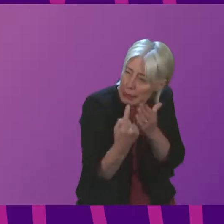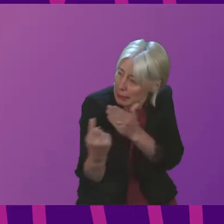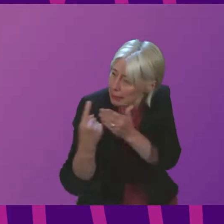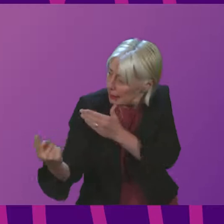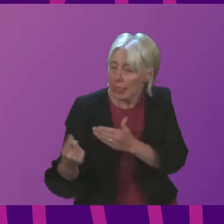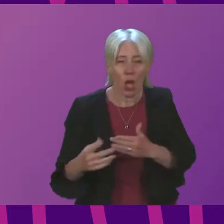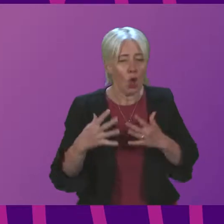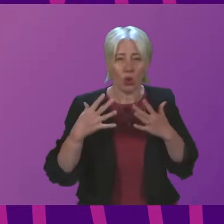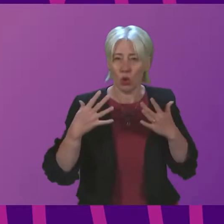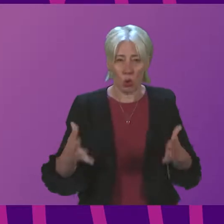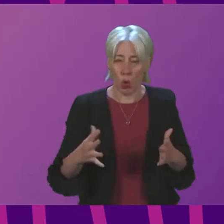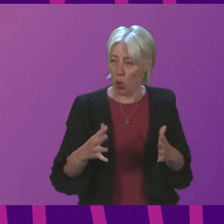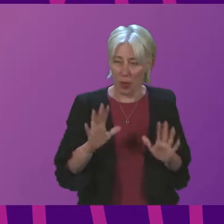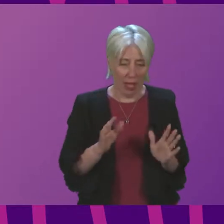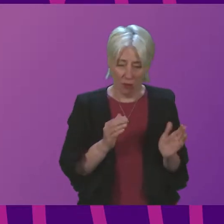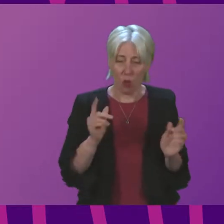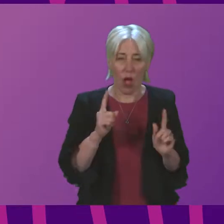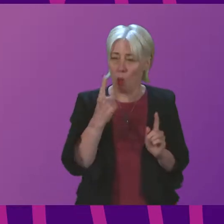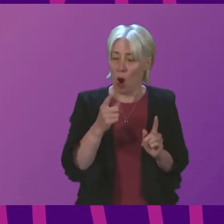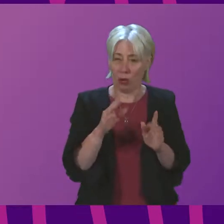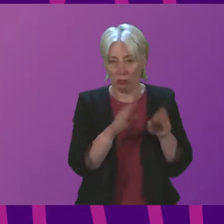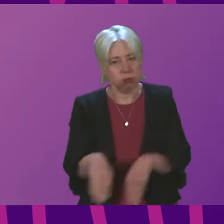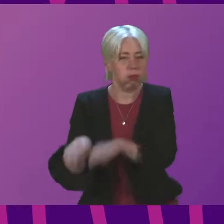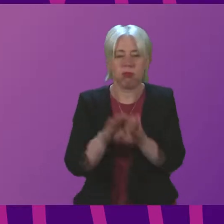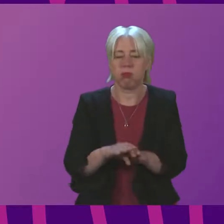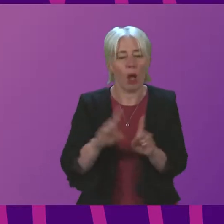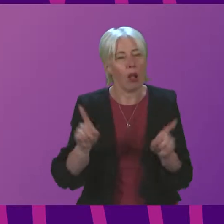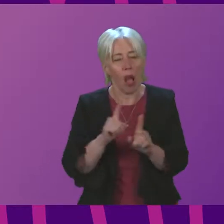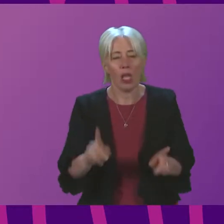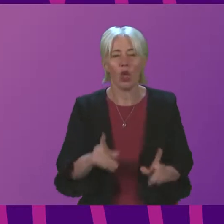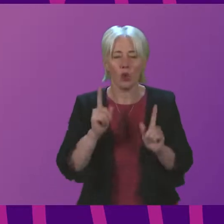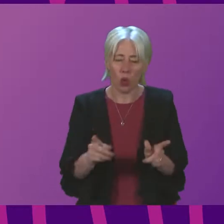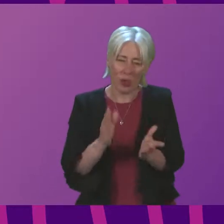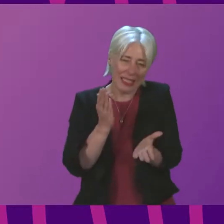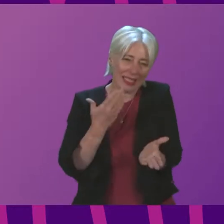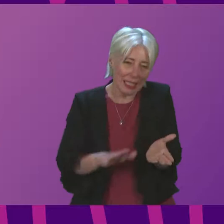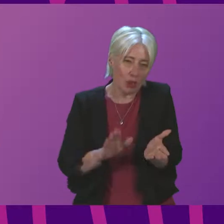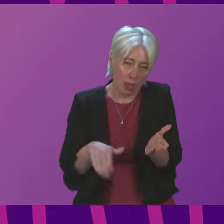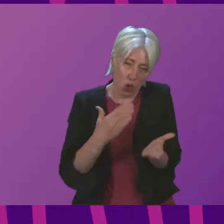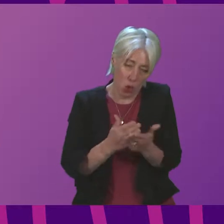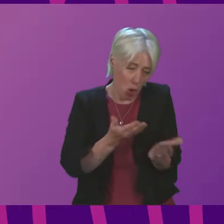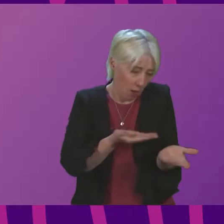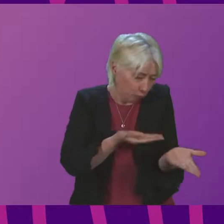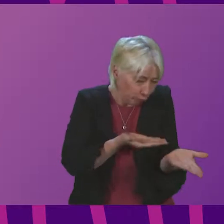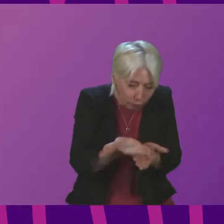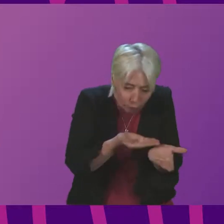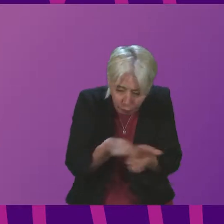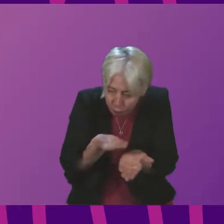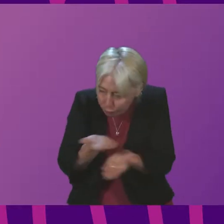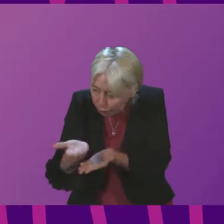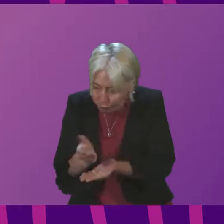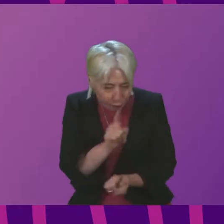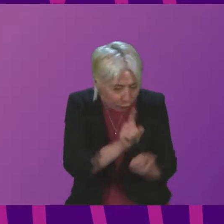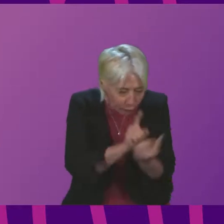circumstances that have to be addressed. So the most appropriate mechanism is for that dialogue to take place between